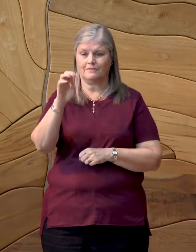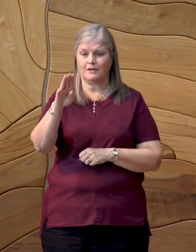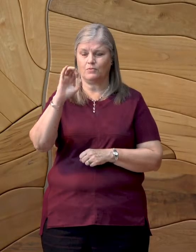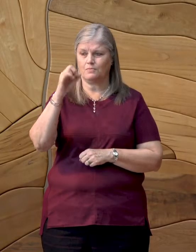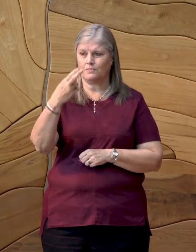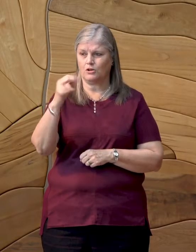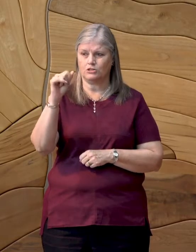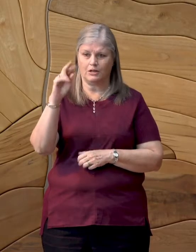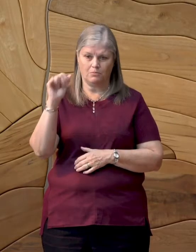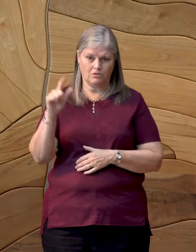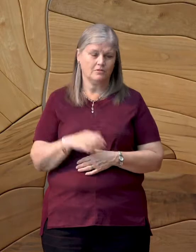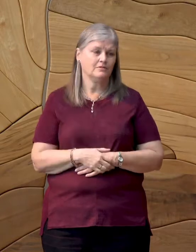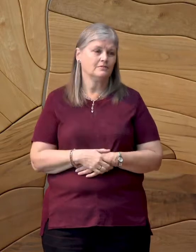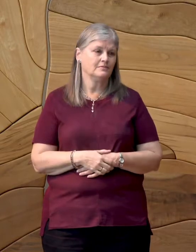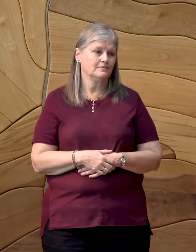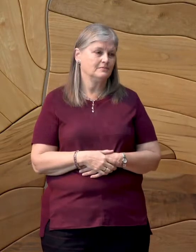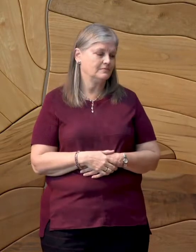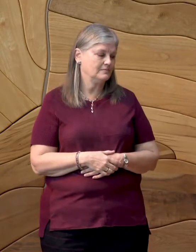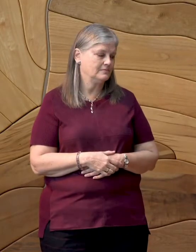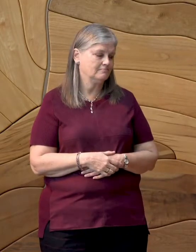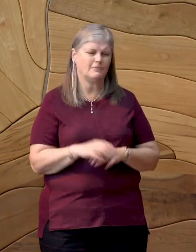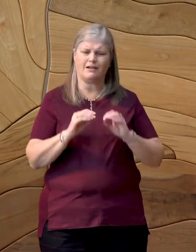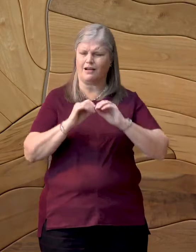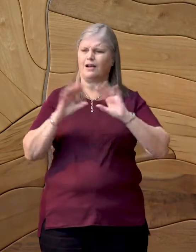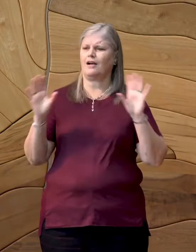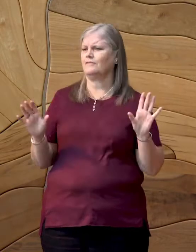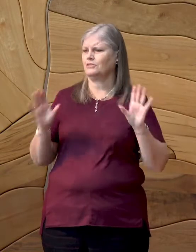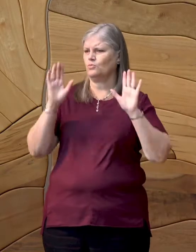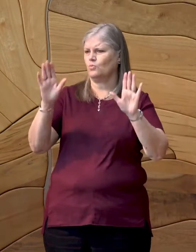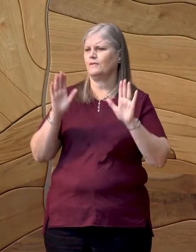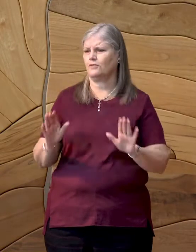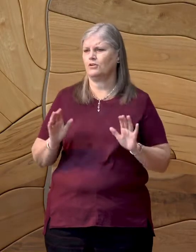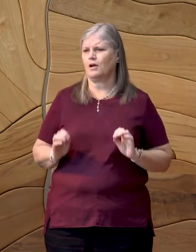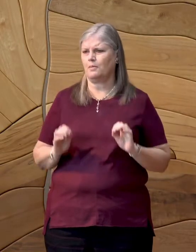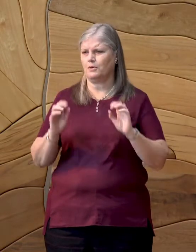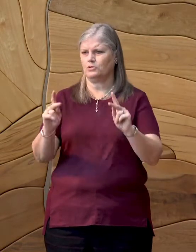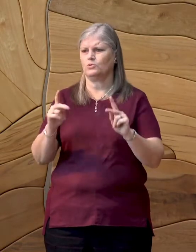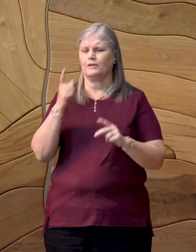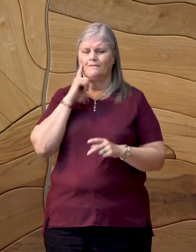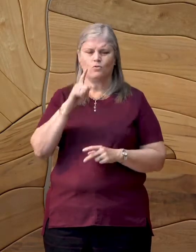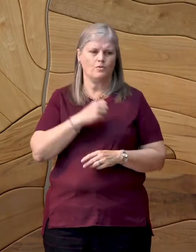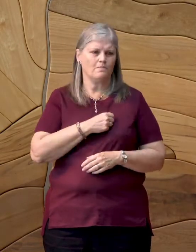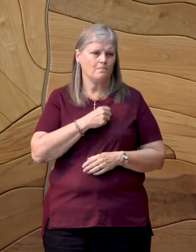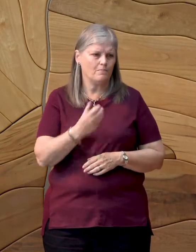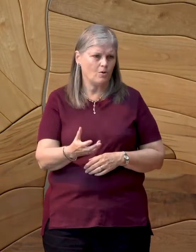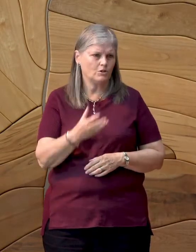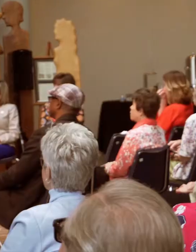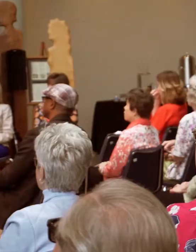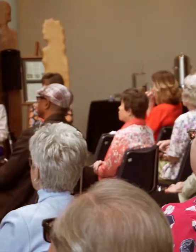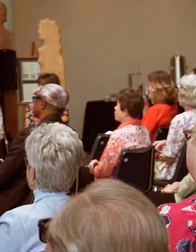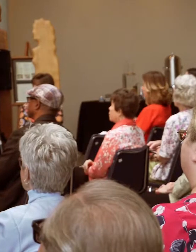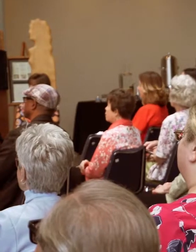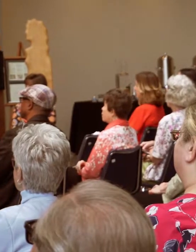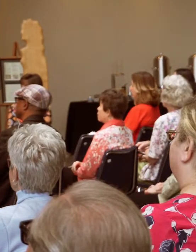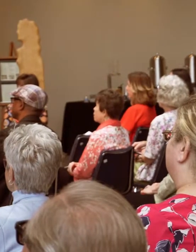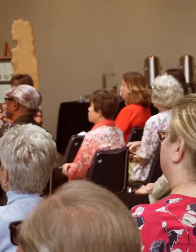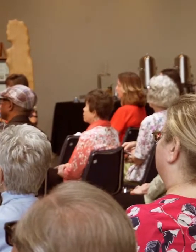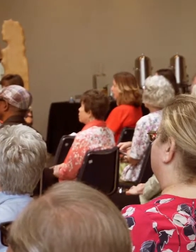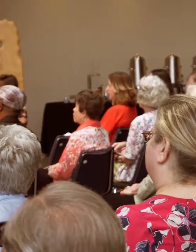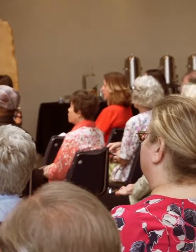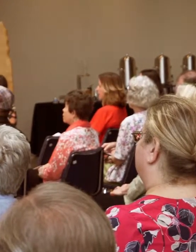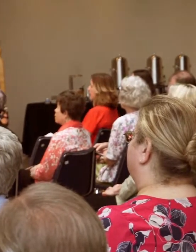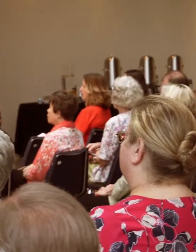March, and April. This is obviously a wonderful opportunity for poetry and the arts in Kentucky.